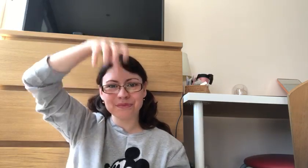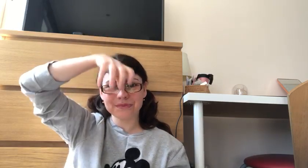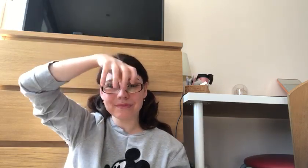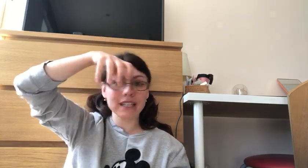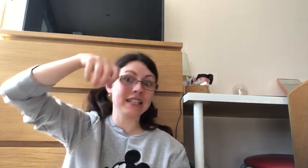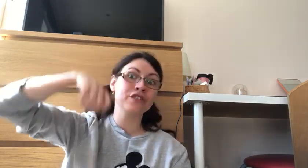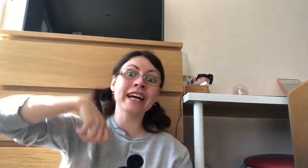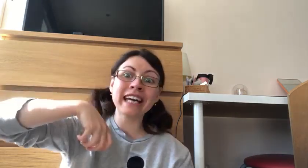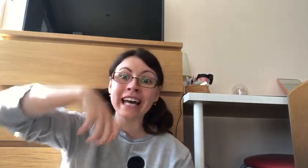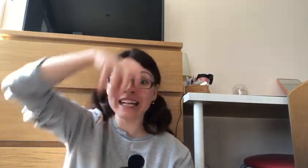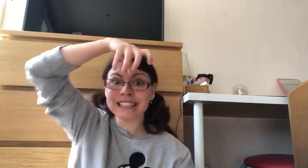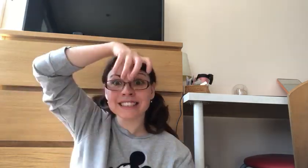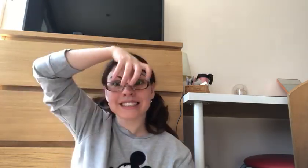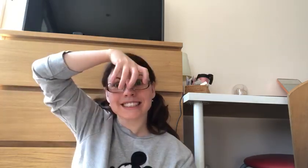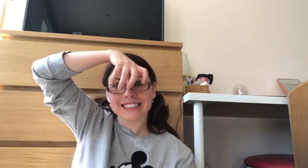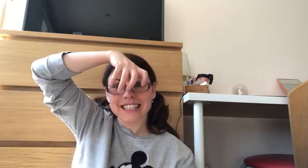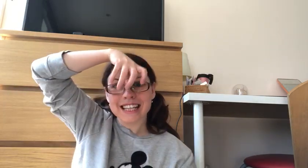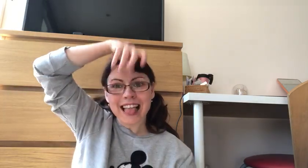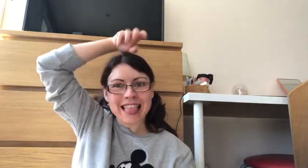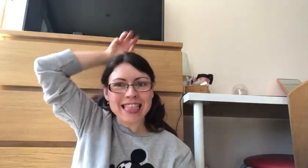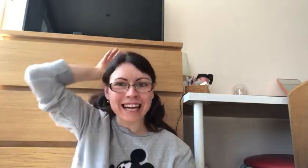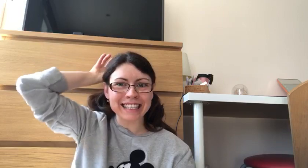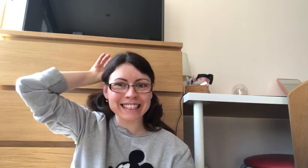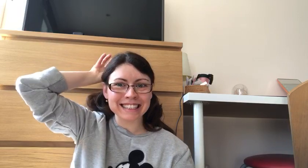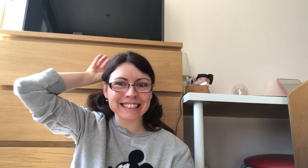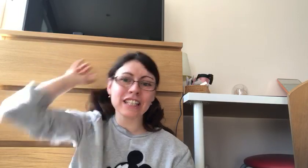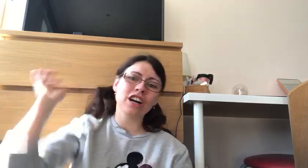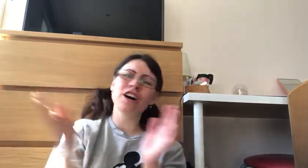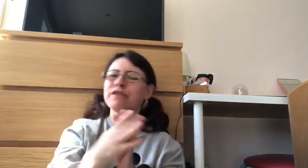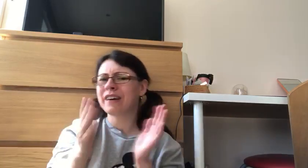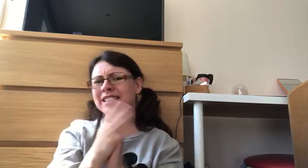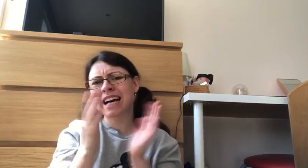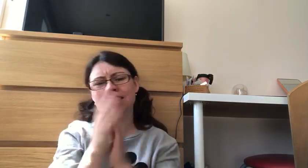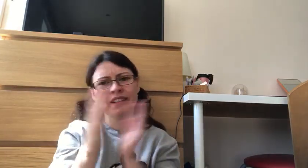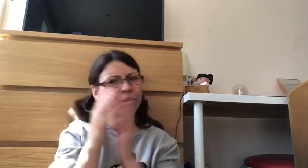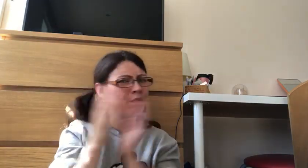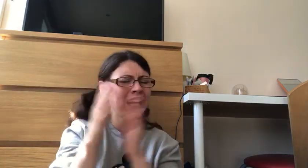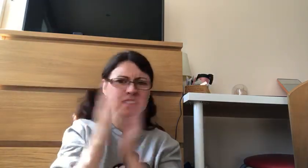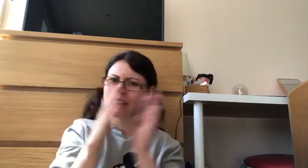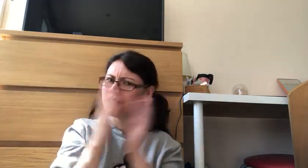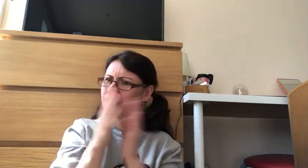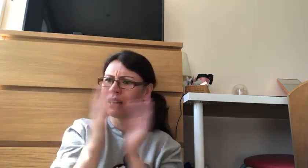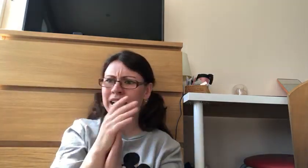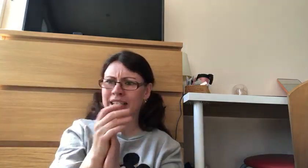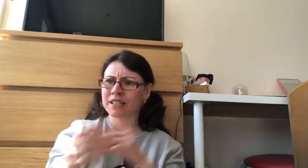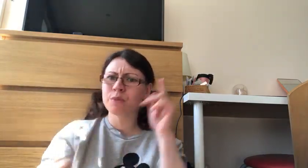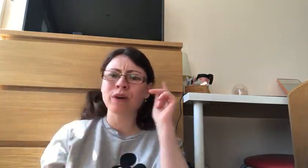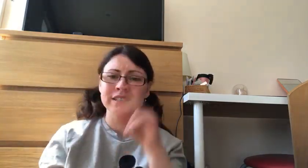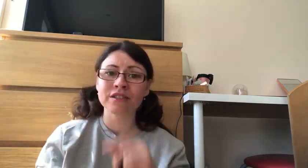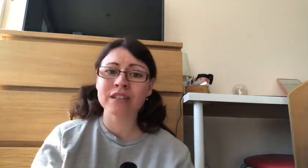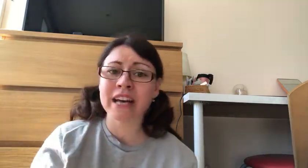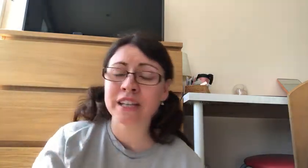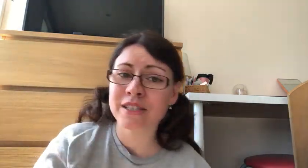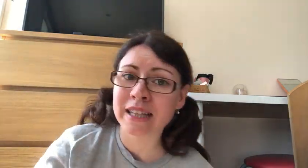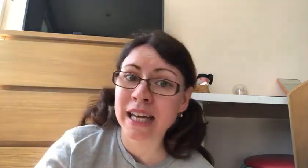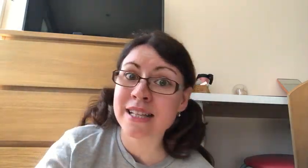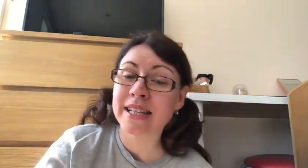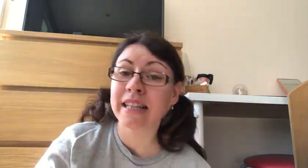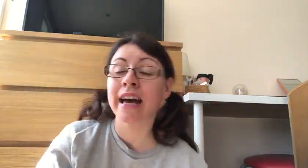let's try again lion oh fantastic well done to lions well done to tigers and lions and i